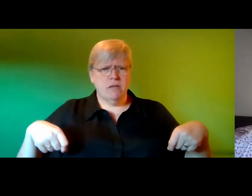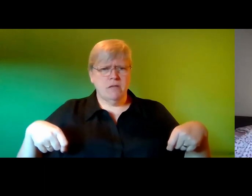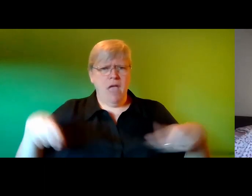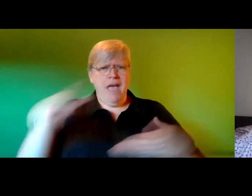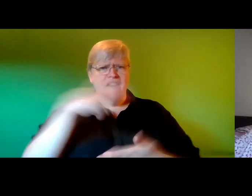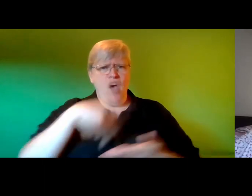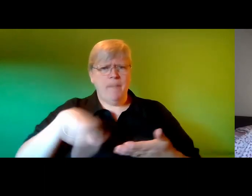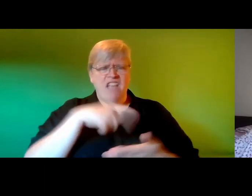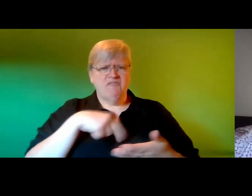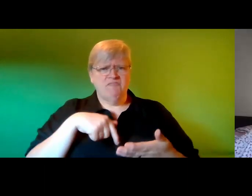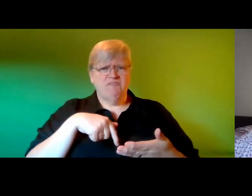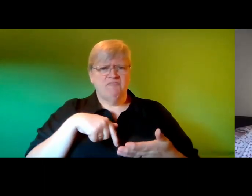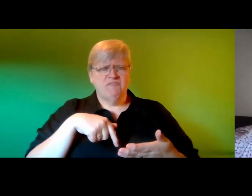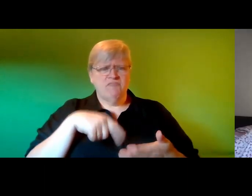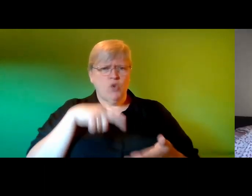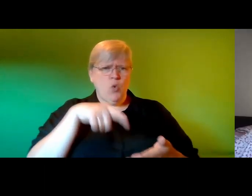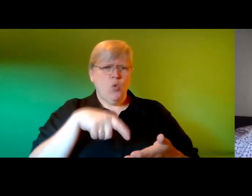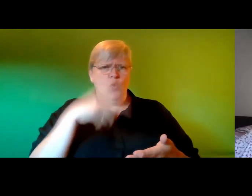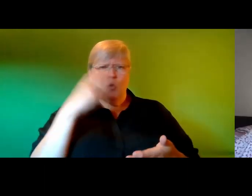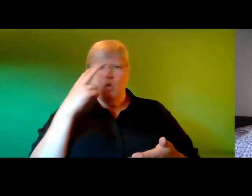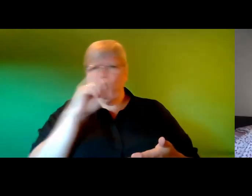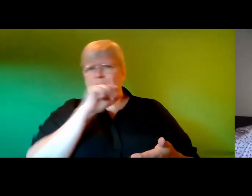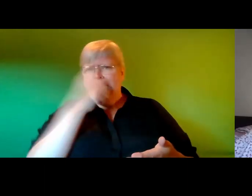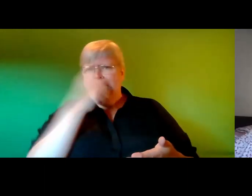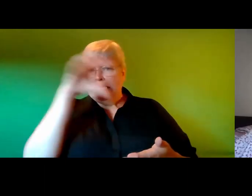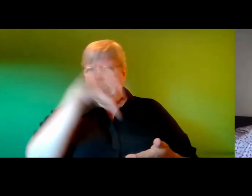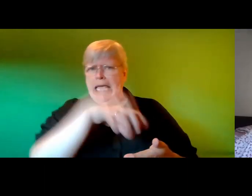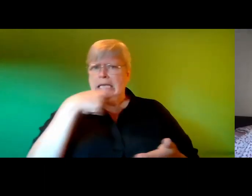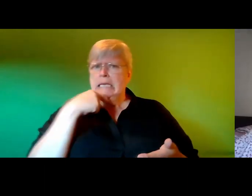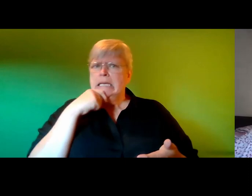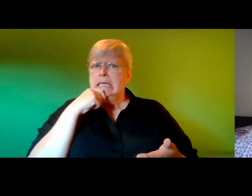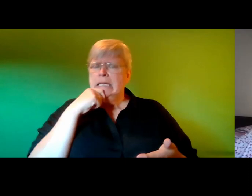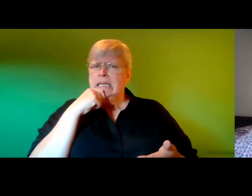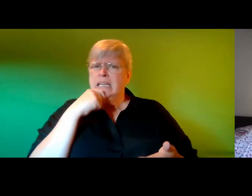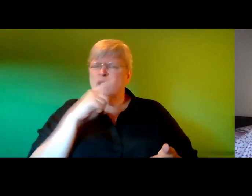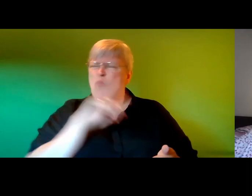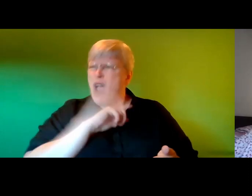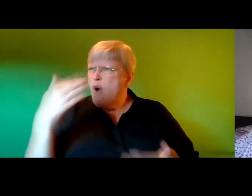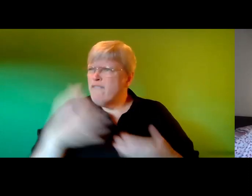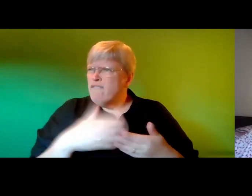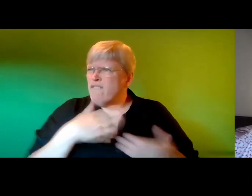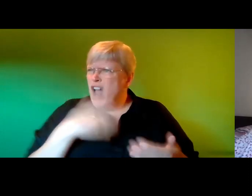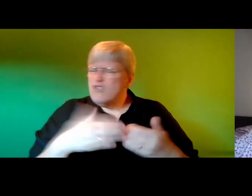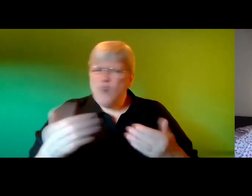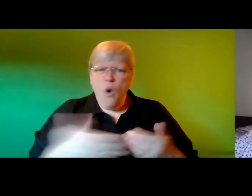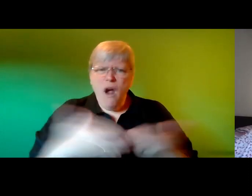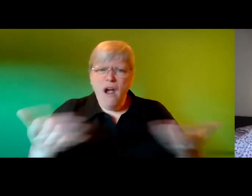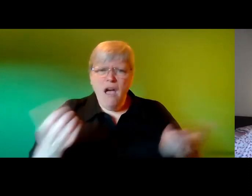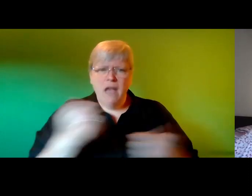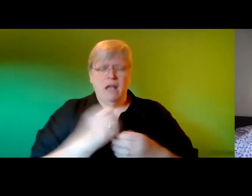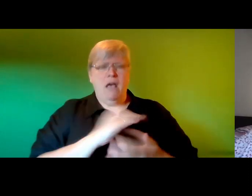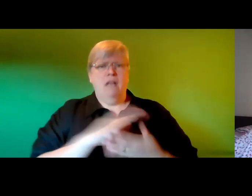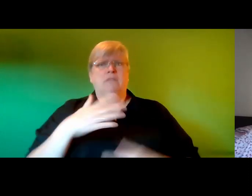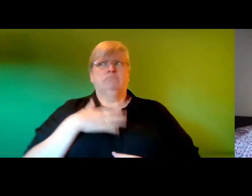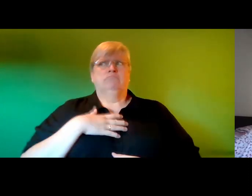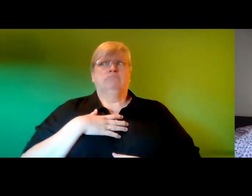on which sat a rather scrumptious looking cake you could have just come in through the front door you know galahad froze at the sound of the